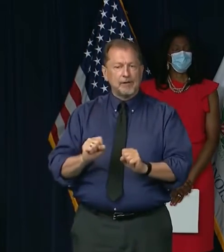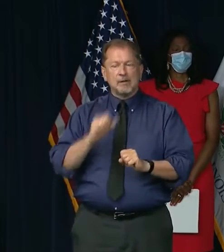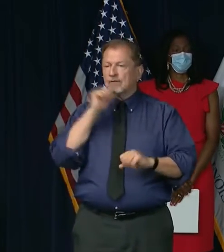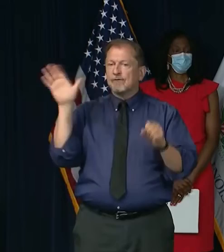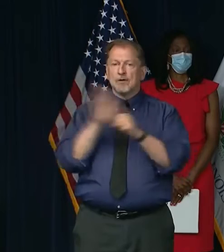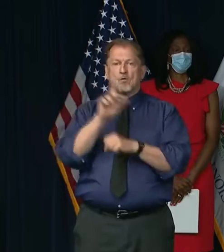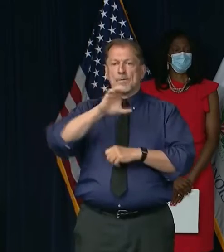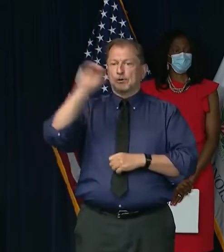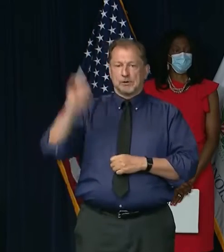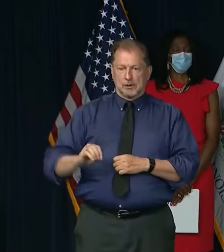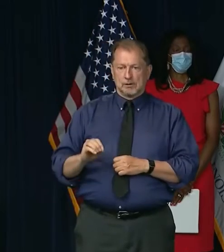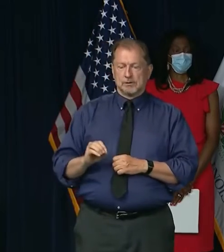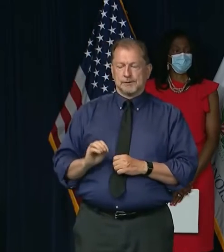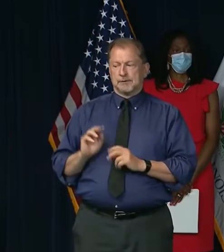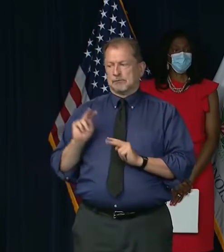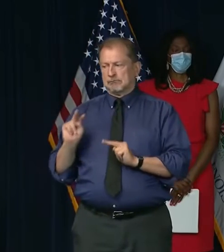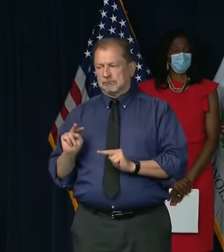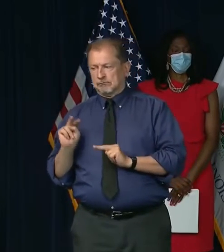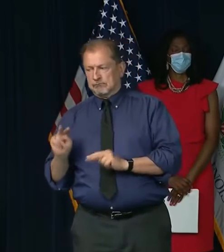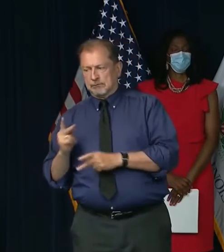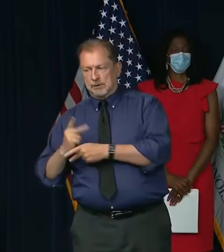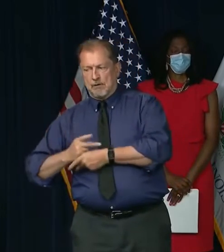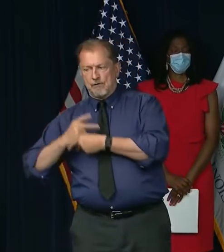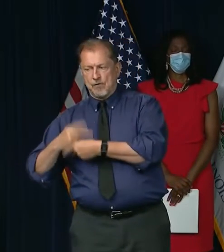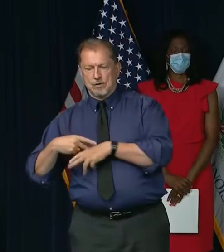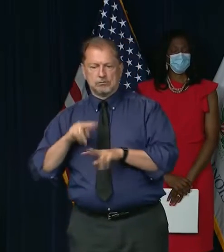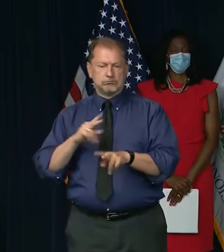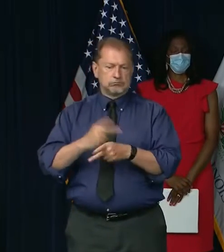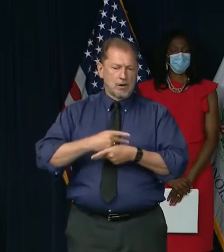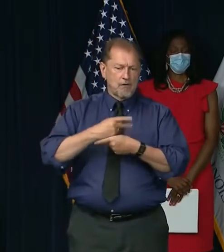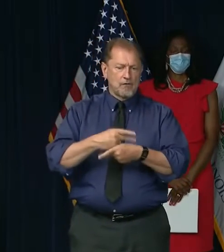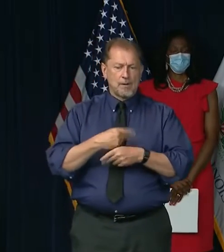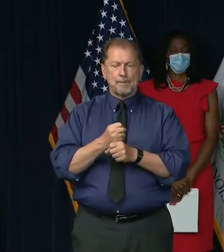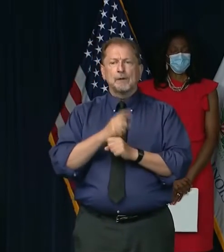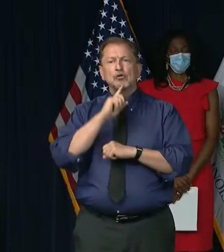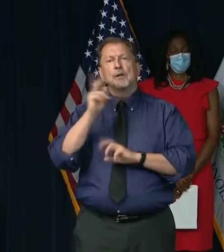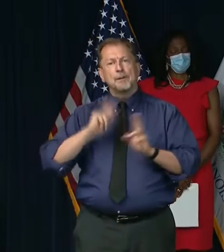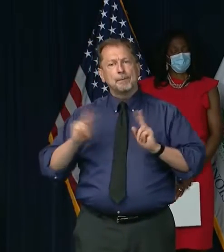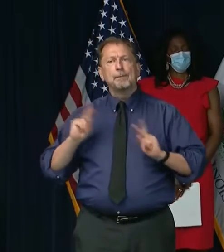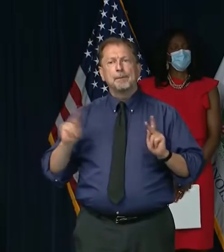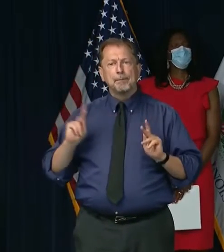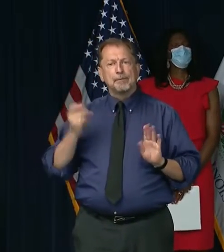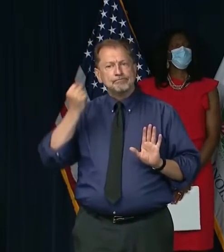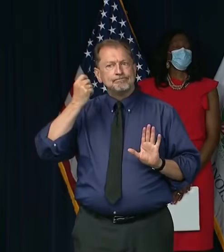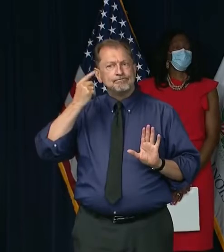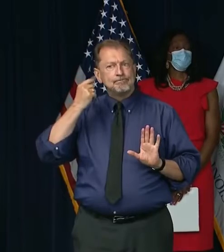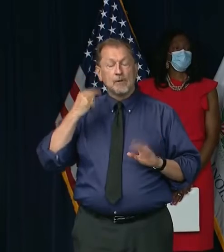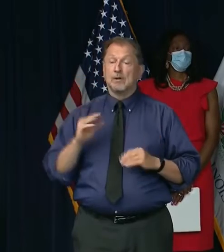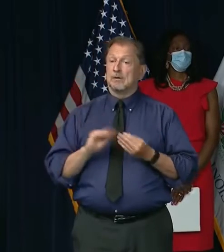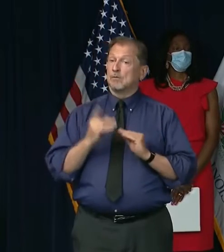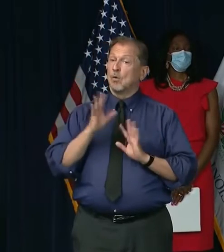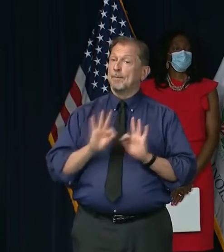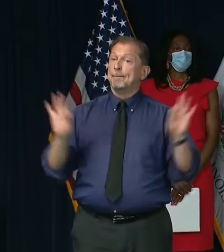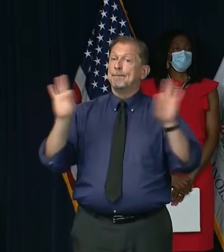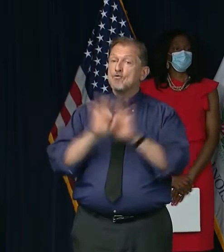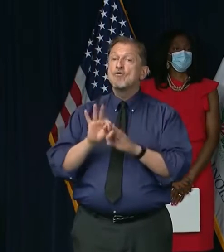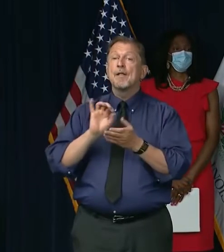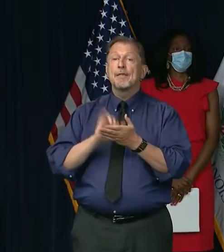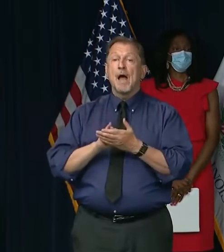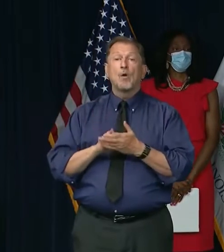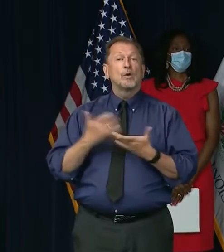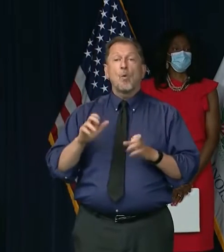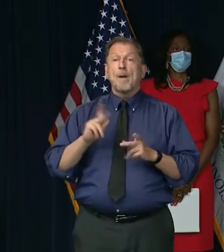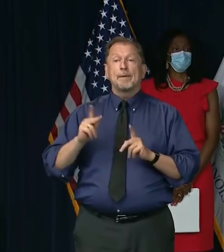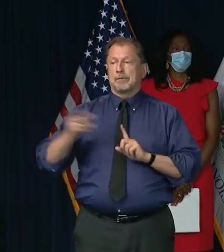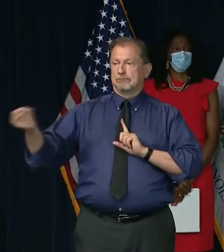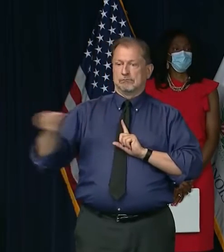with lots of health and safety guidance. And that what's the number one driving factor is people should not